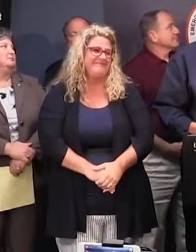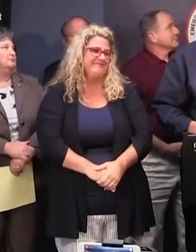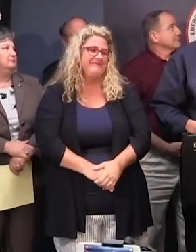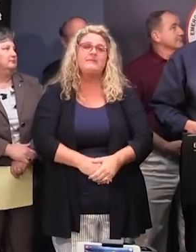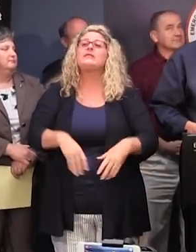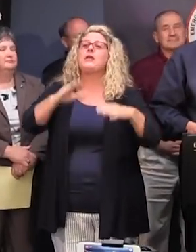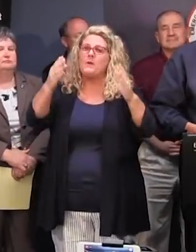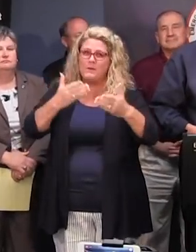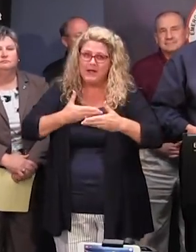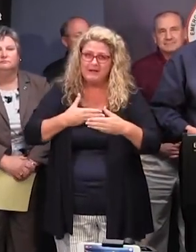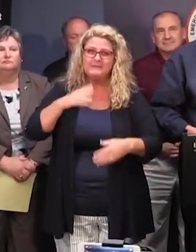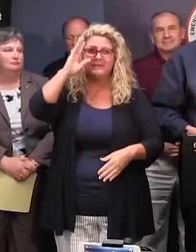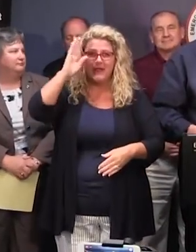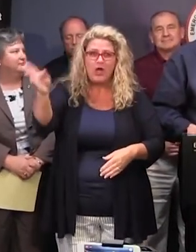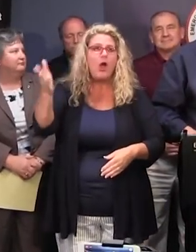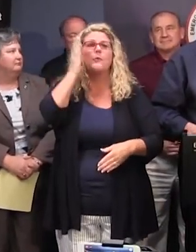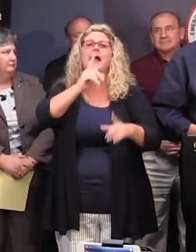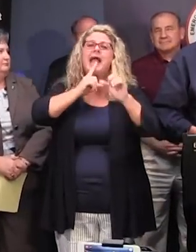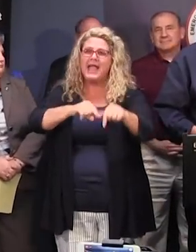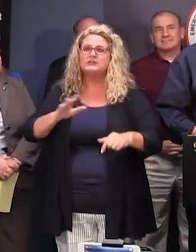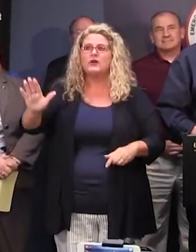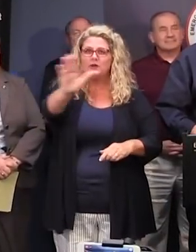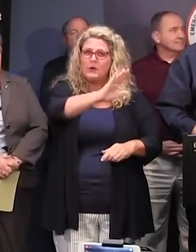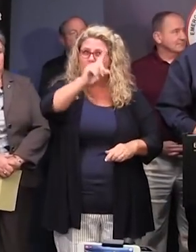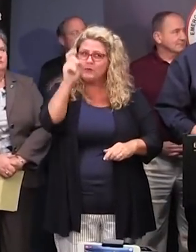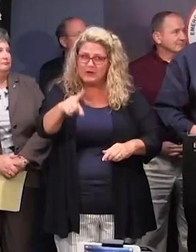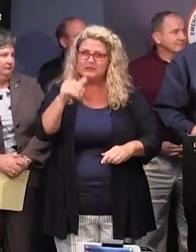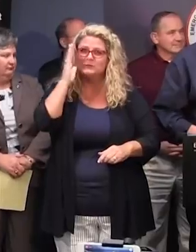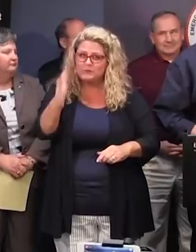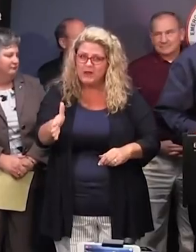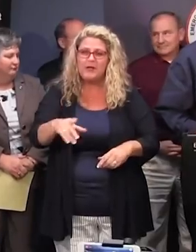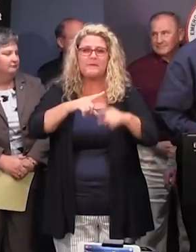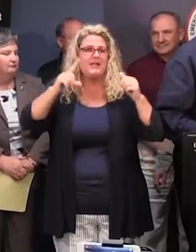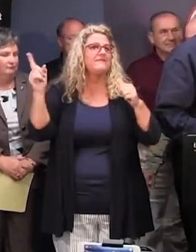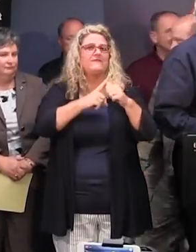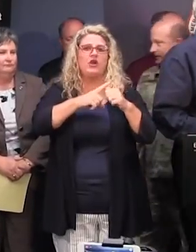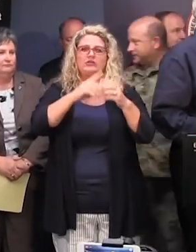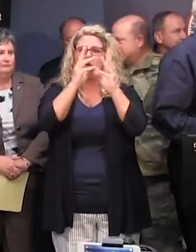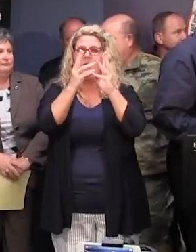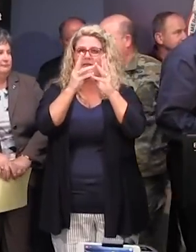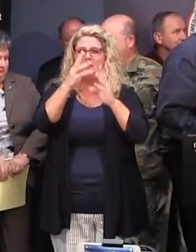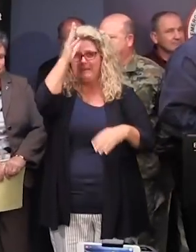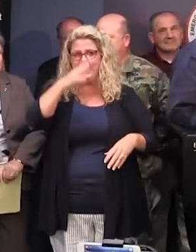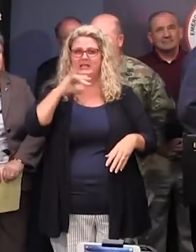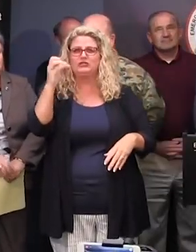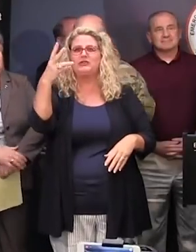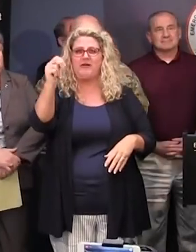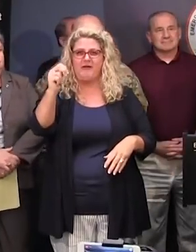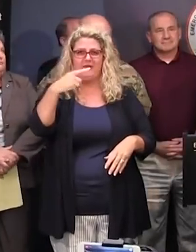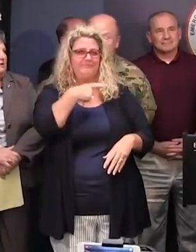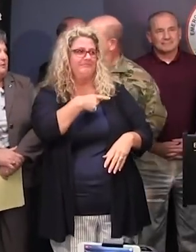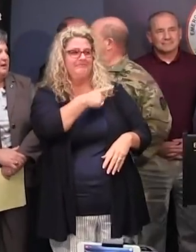Well, you're welcome, and we'll have answers for all your questions. We'll start with John Quirello, National Weather Service.